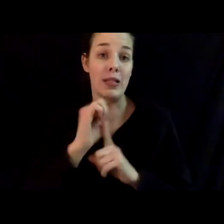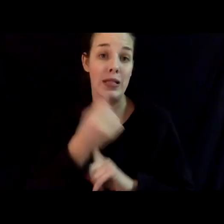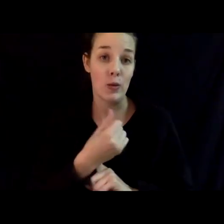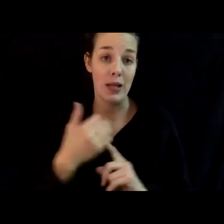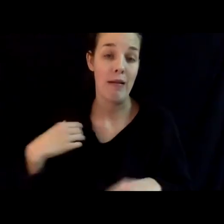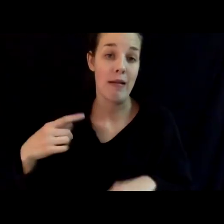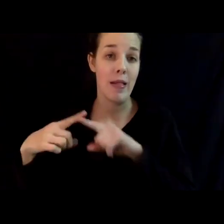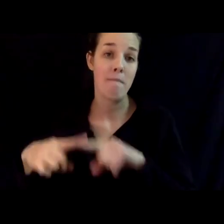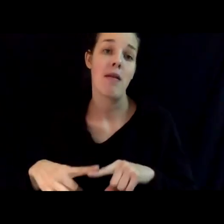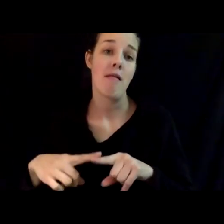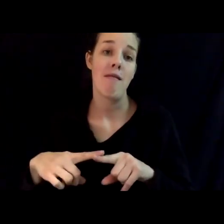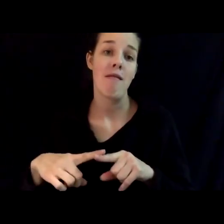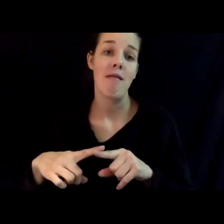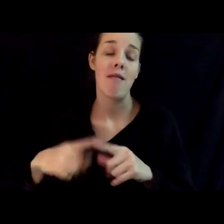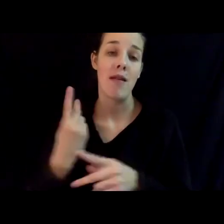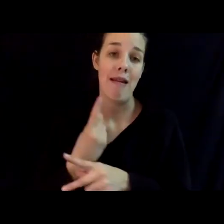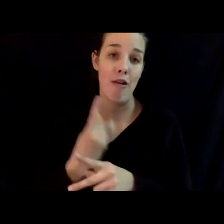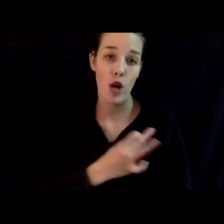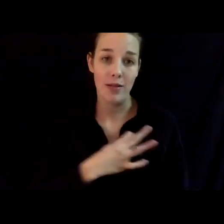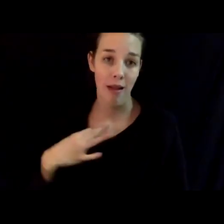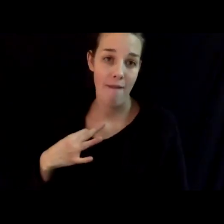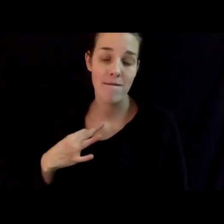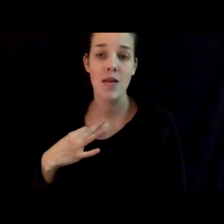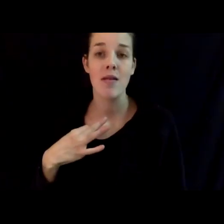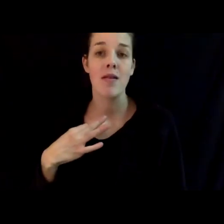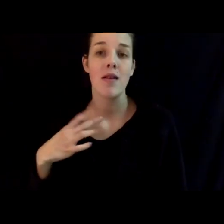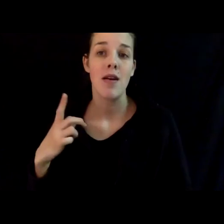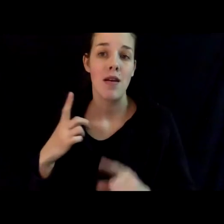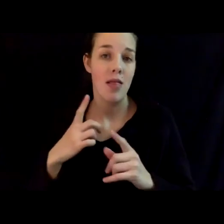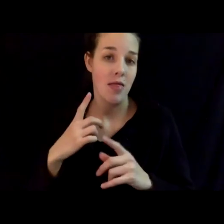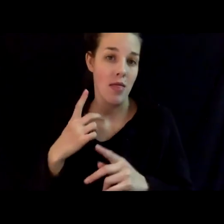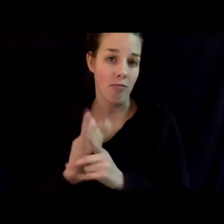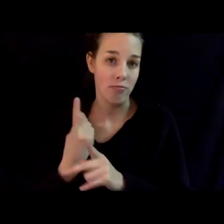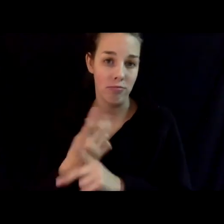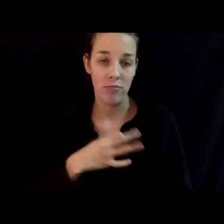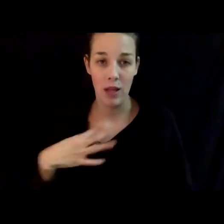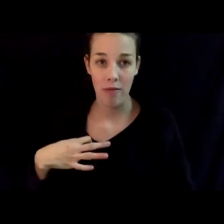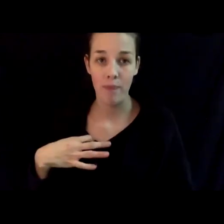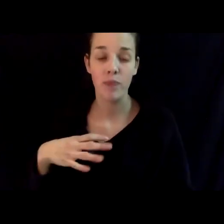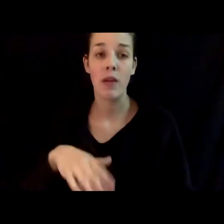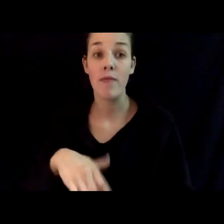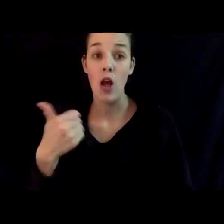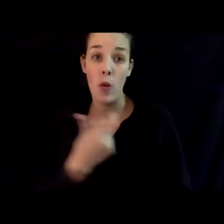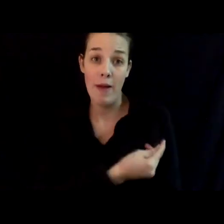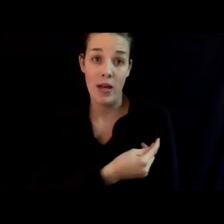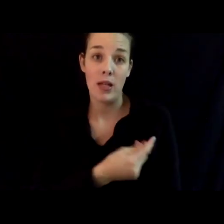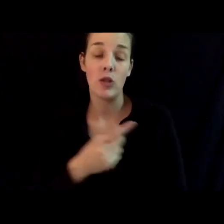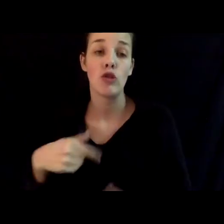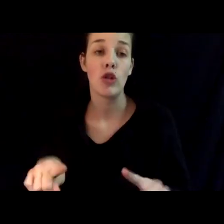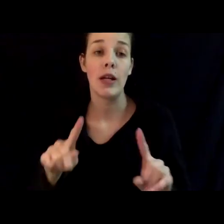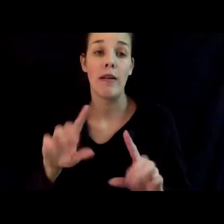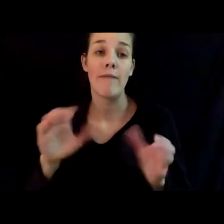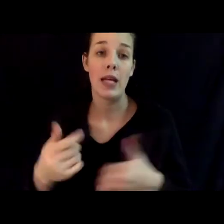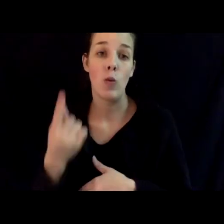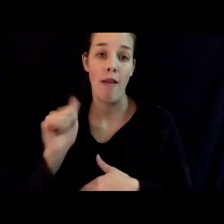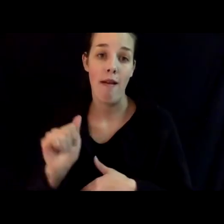are dependent on attendant care staff and their attendant care staff, if not otherwise vaccinated during phase 1a,